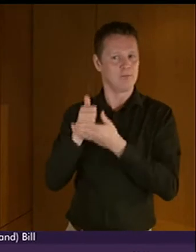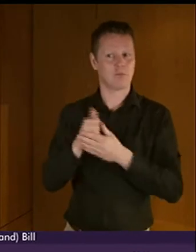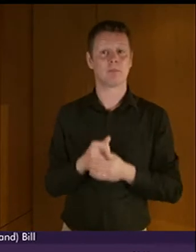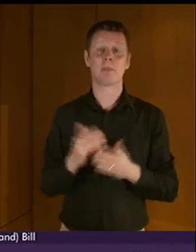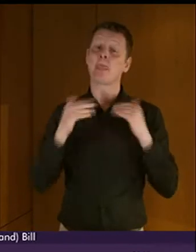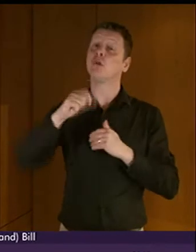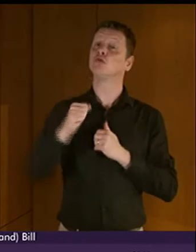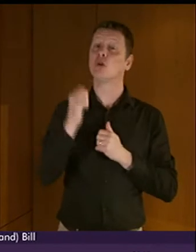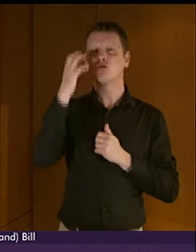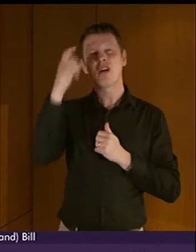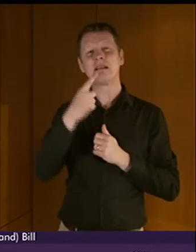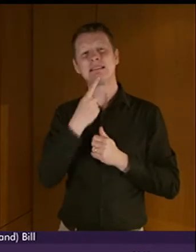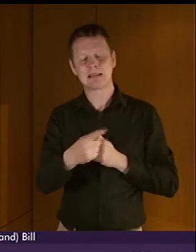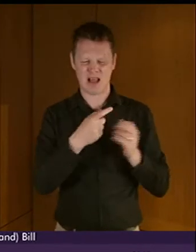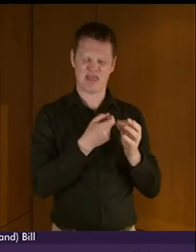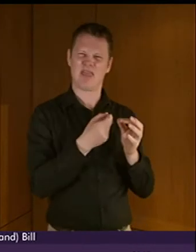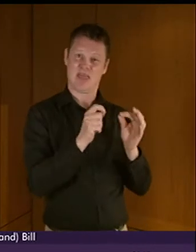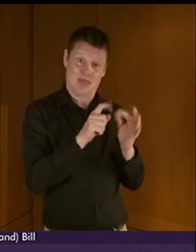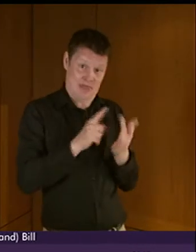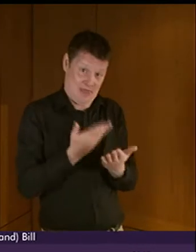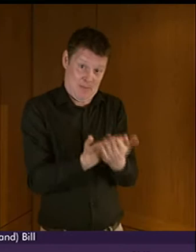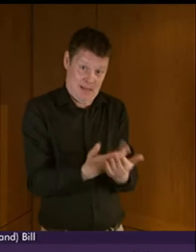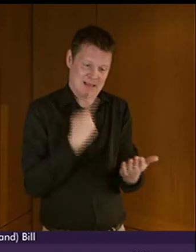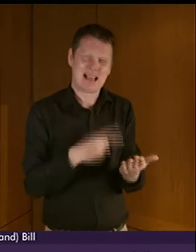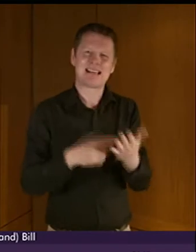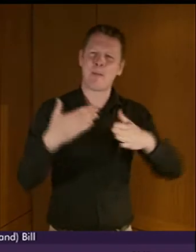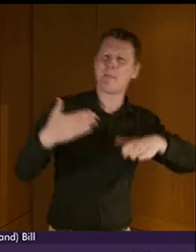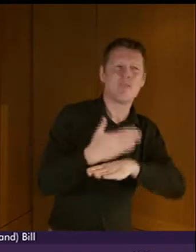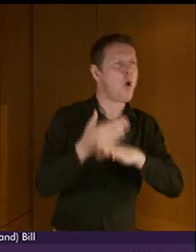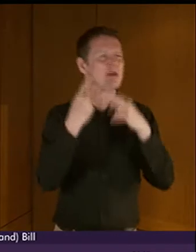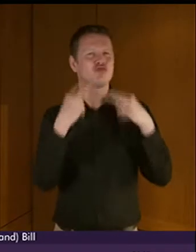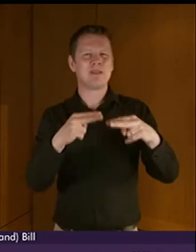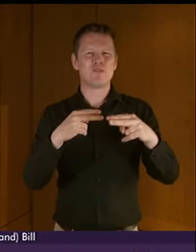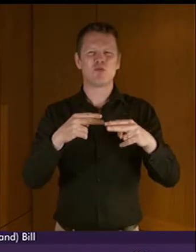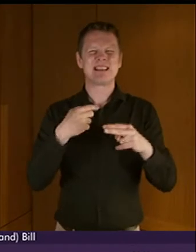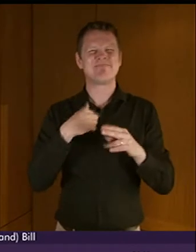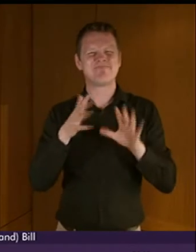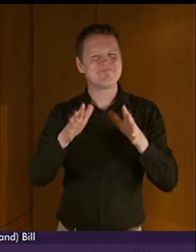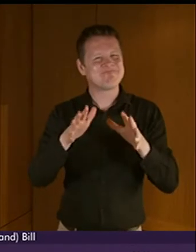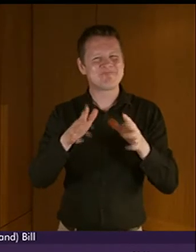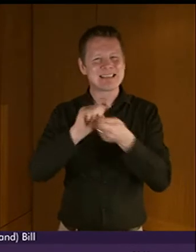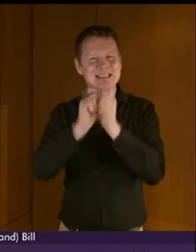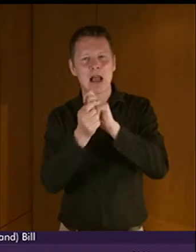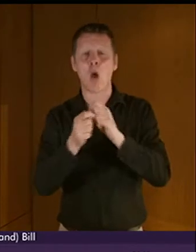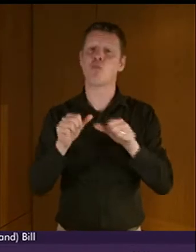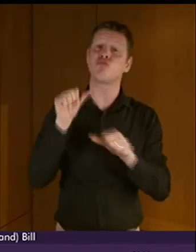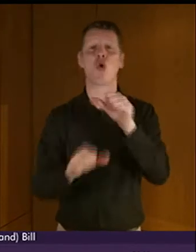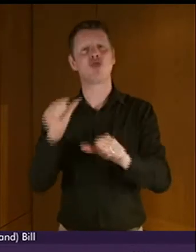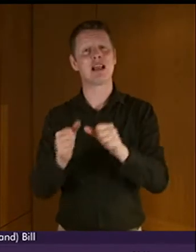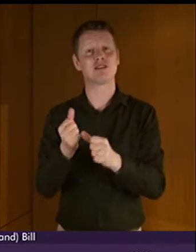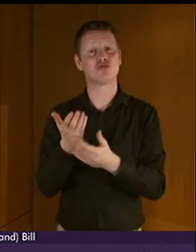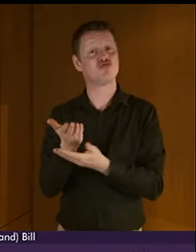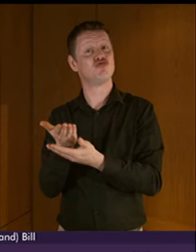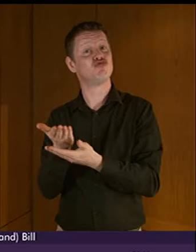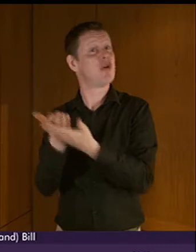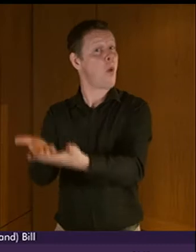suggested moving away from what the bill describes as a performance review to what would instead be called a progress report. Part of the